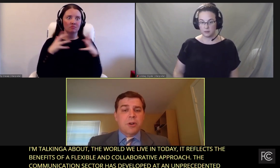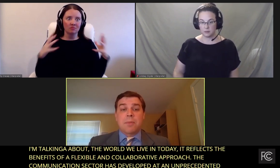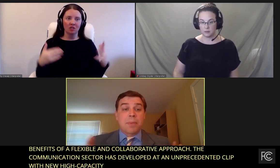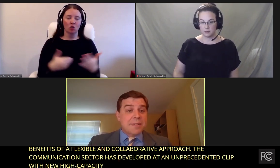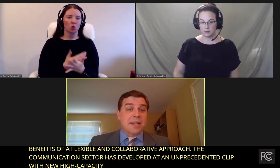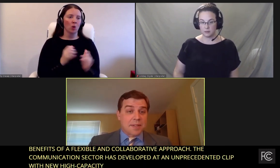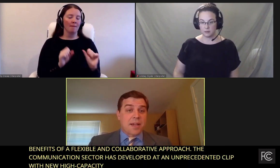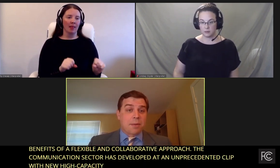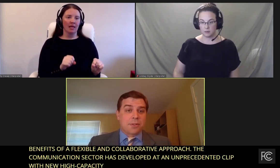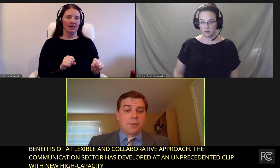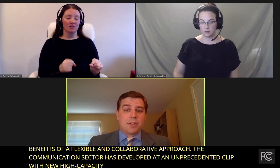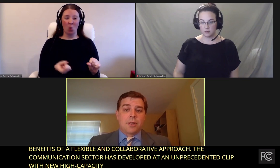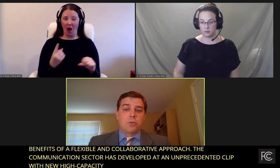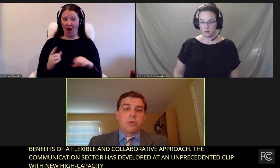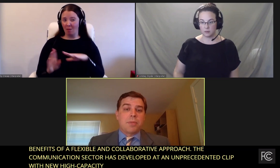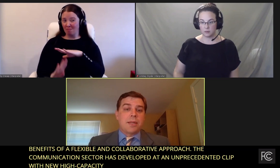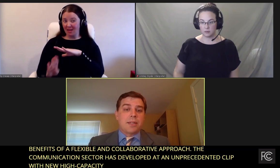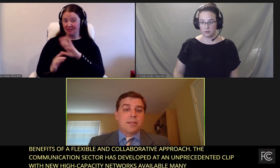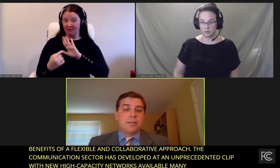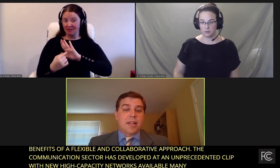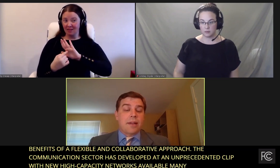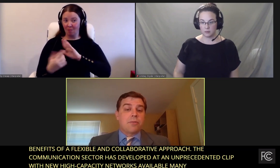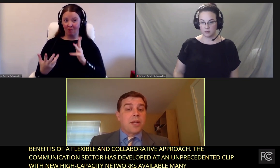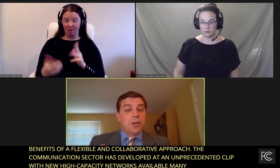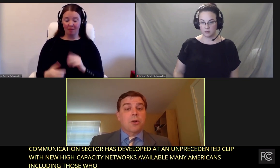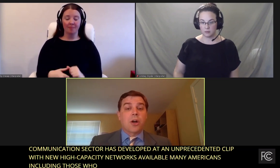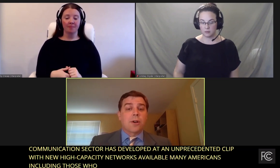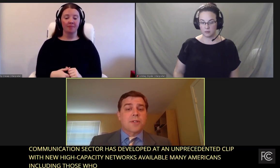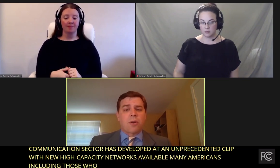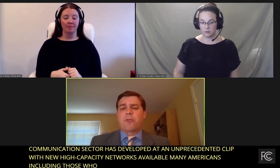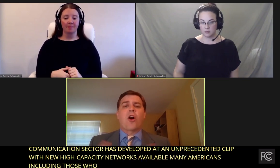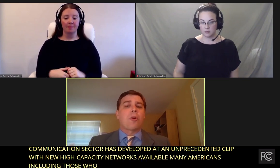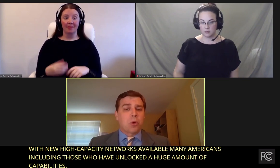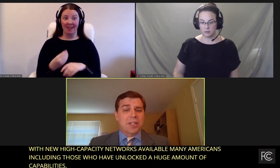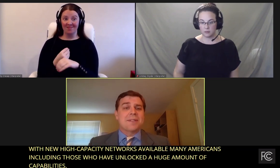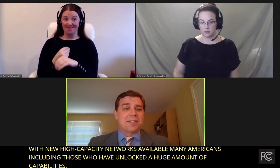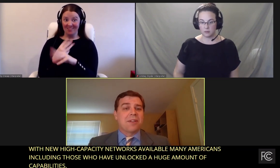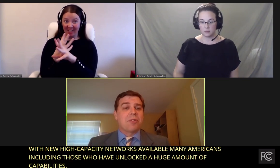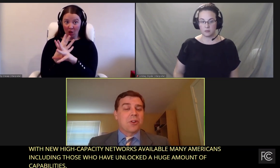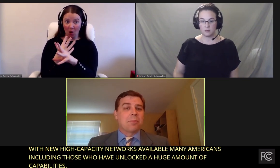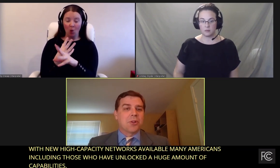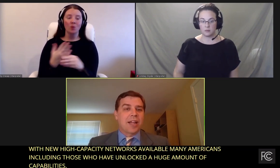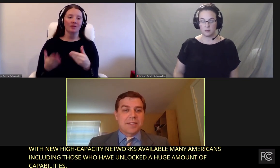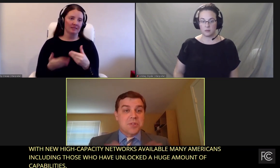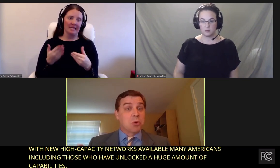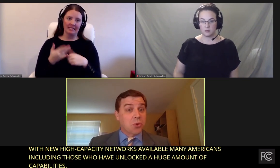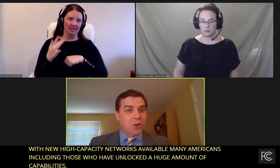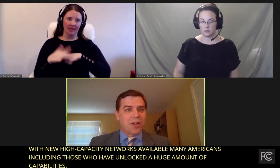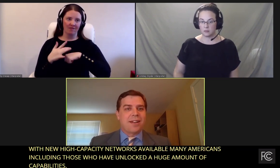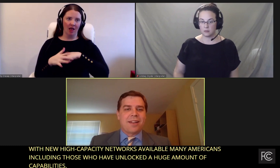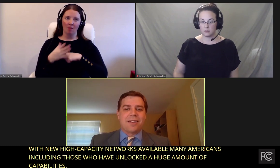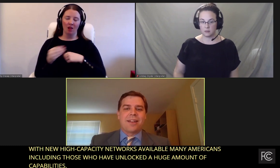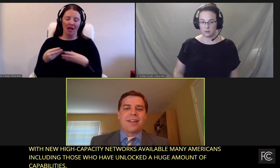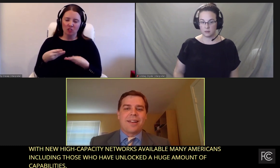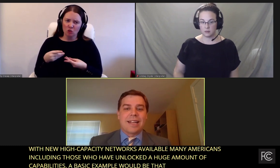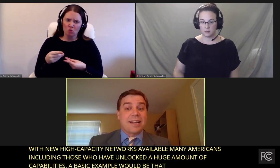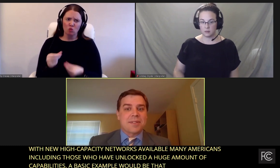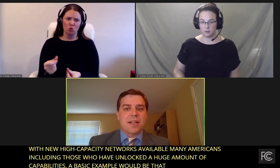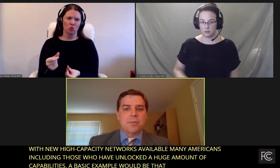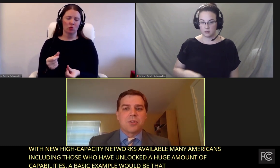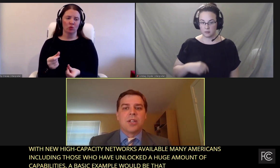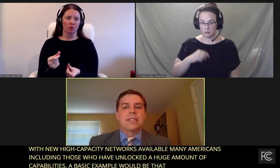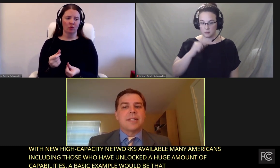A very basic example would be that video calls are far more easily available and smoother and